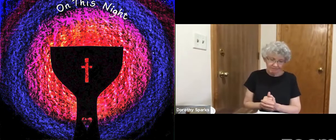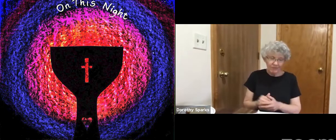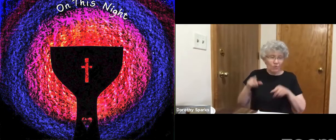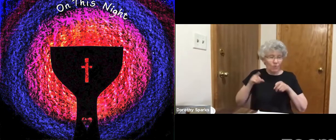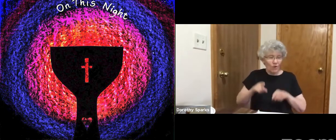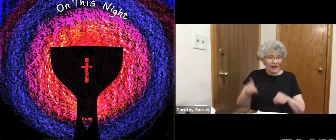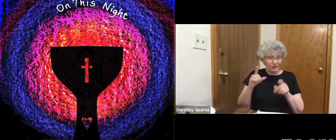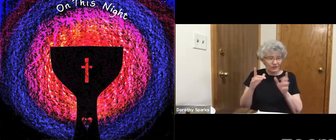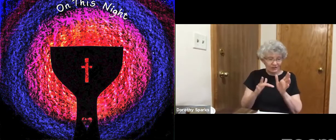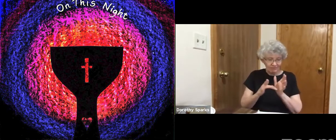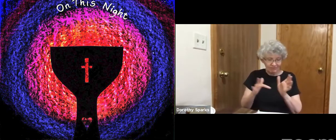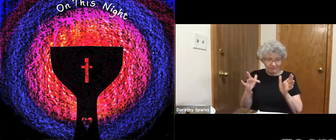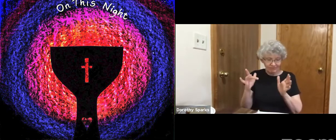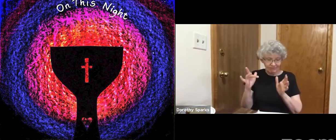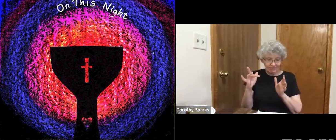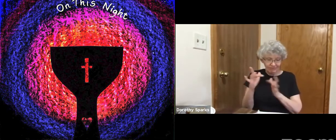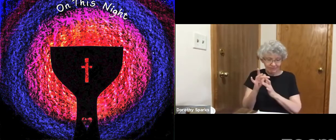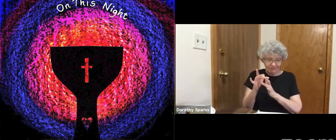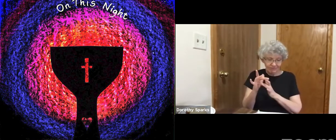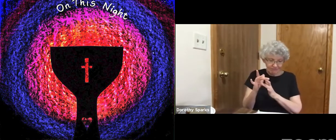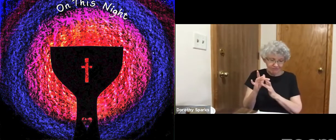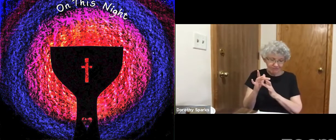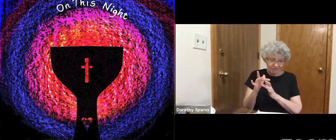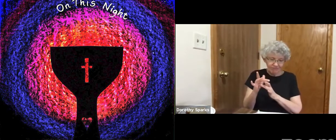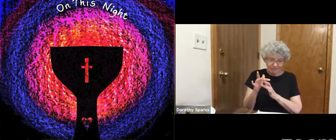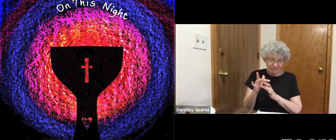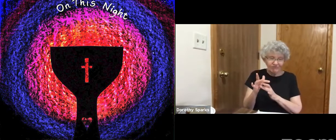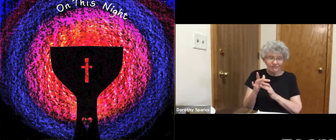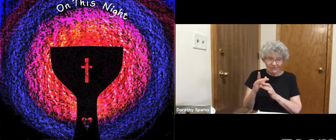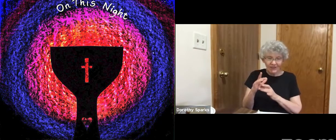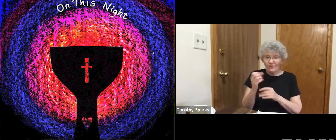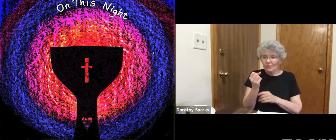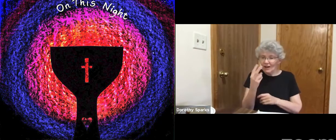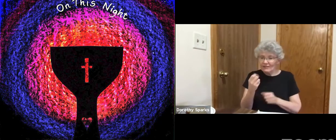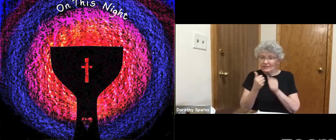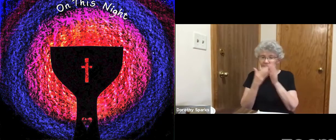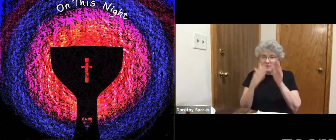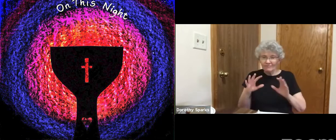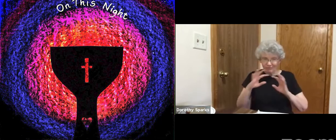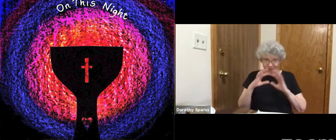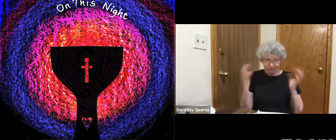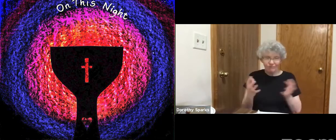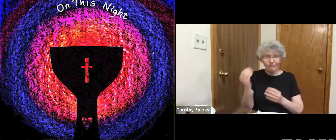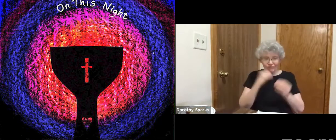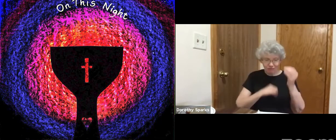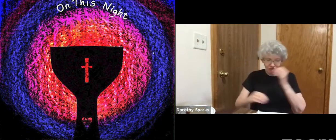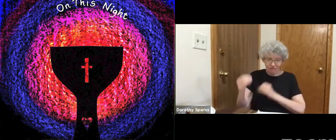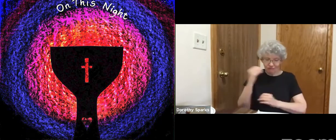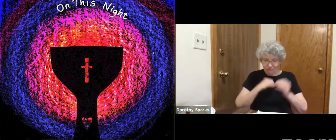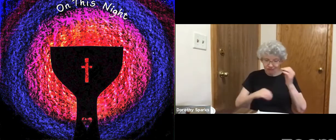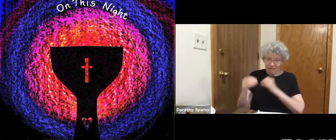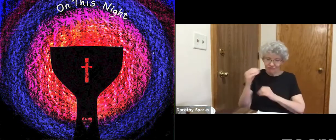While Jesus and the twelve disciples were eating together that evening,